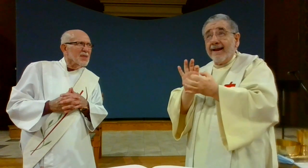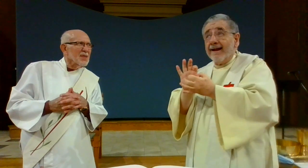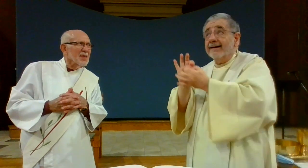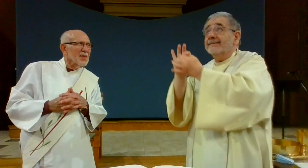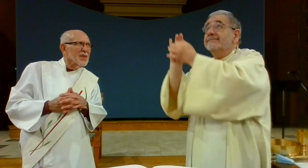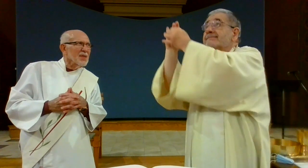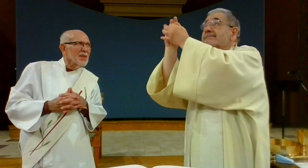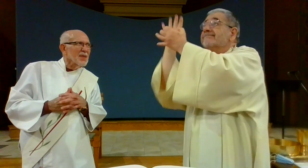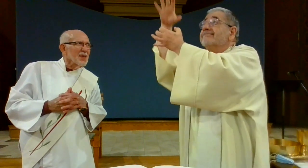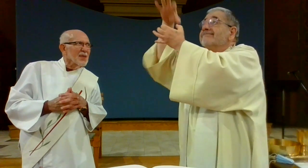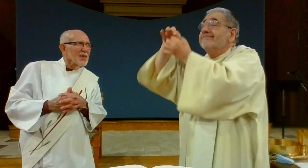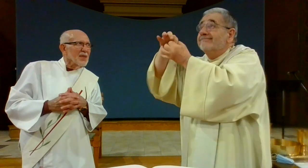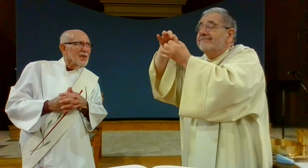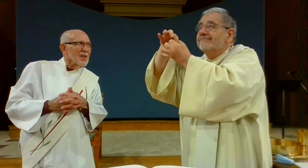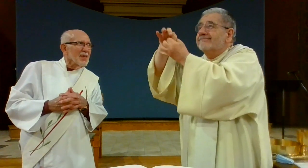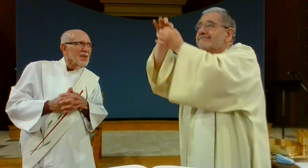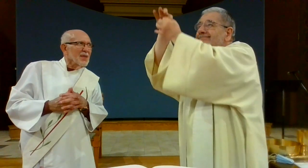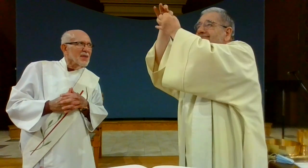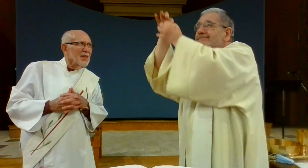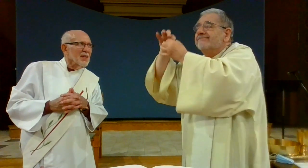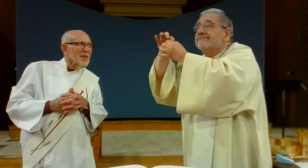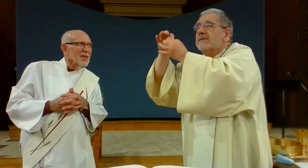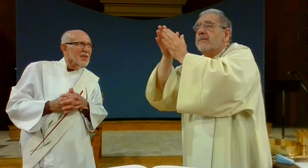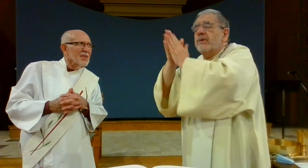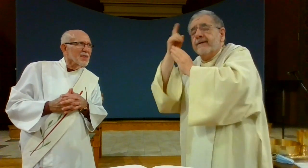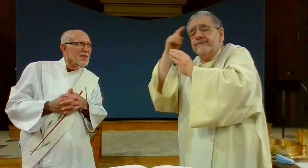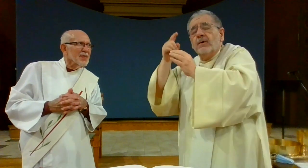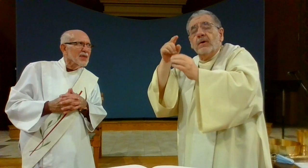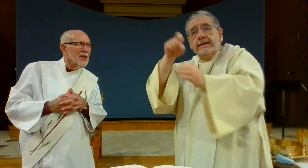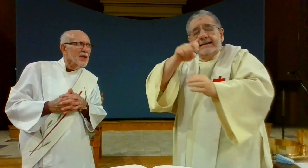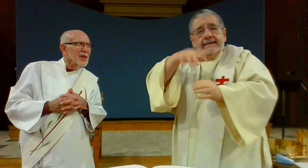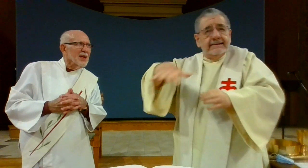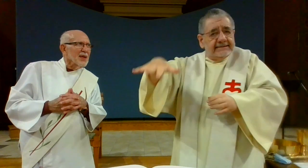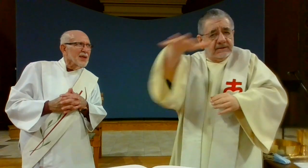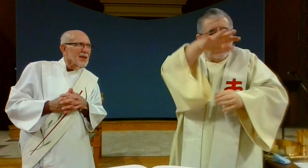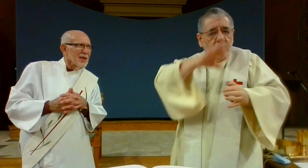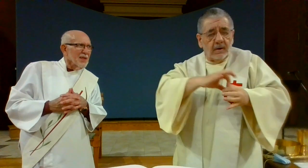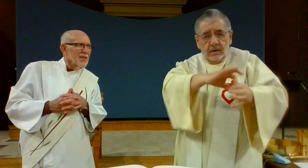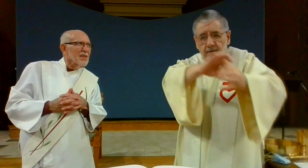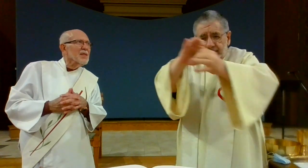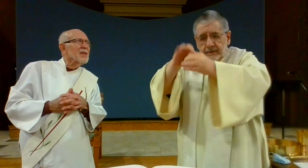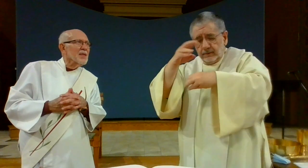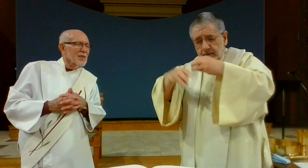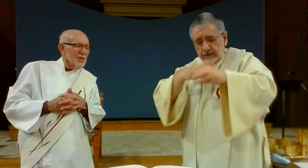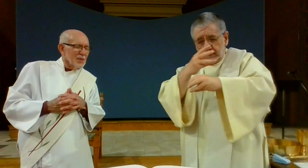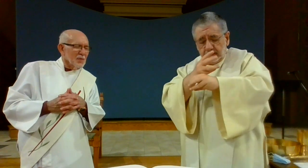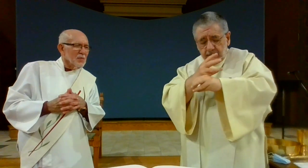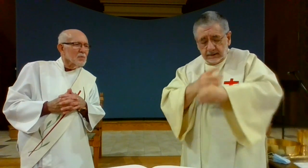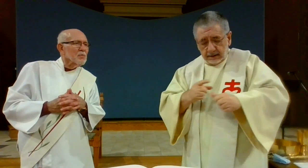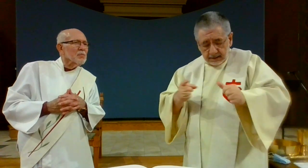now as we draw ourselves to god as he has drawn himself to us let us look throughout